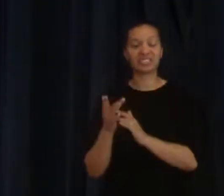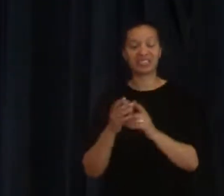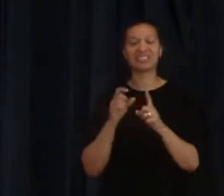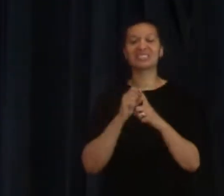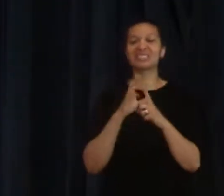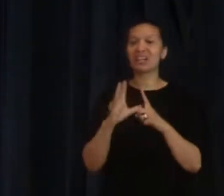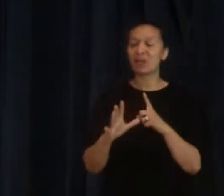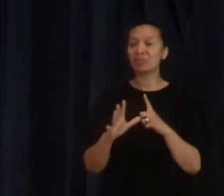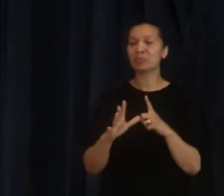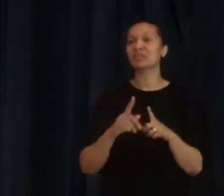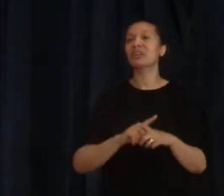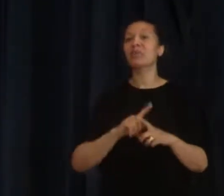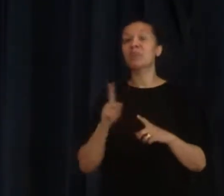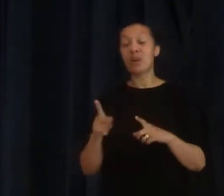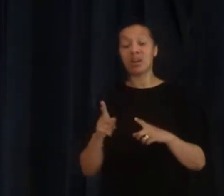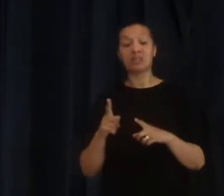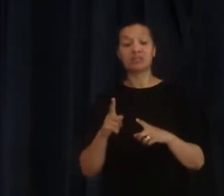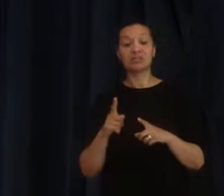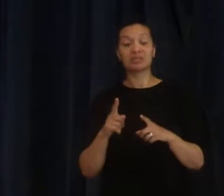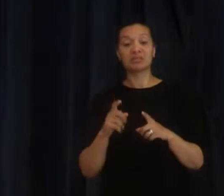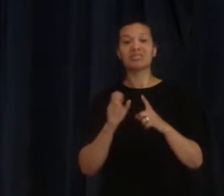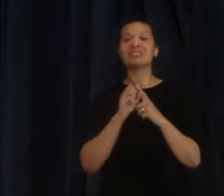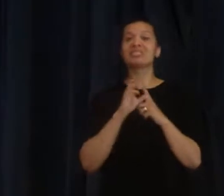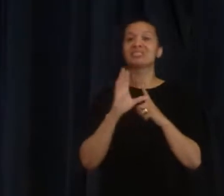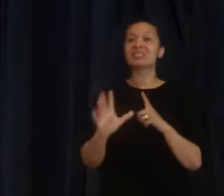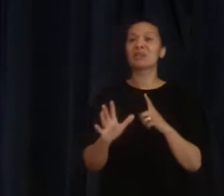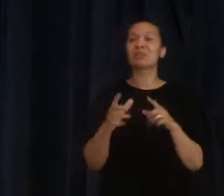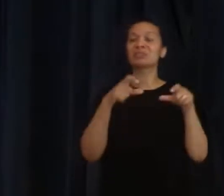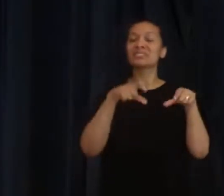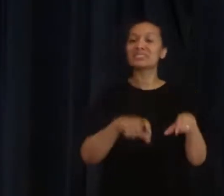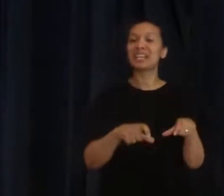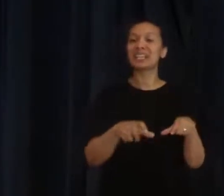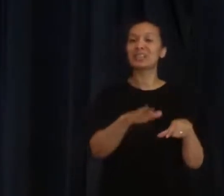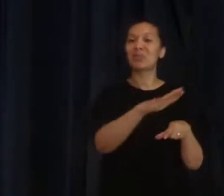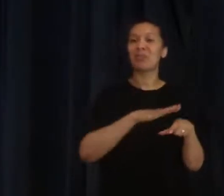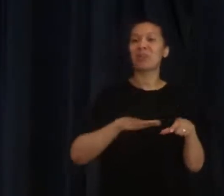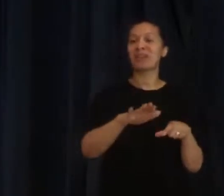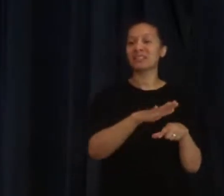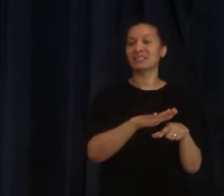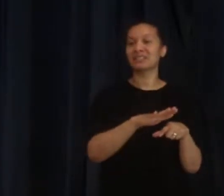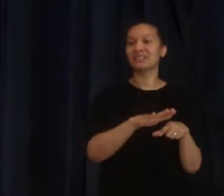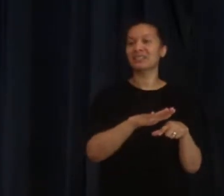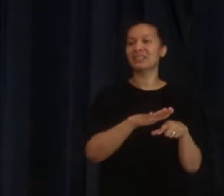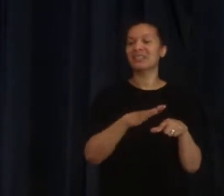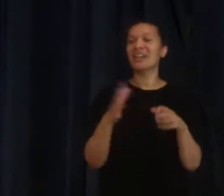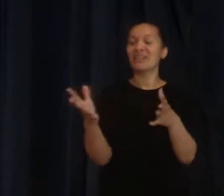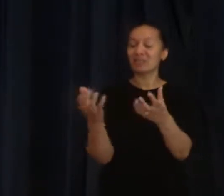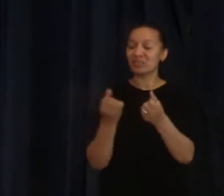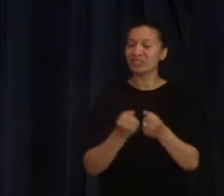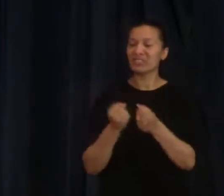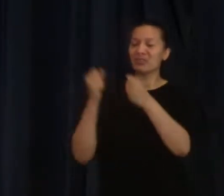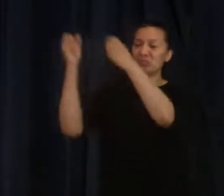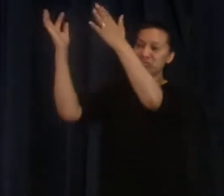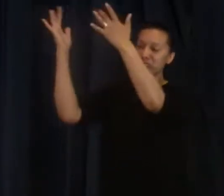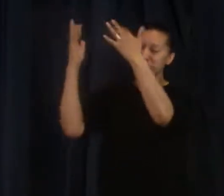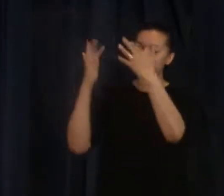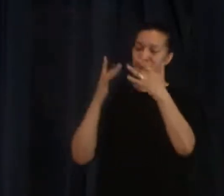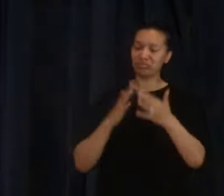But they stayed where they were told to stay and they received the baptism in the Holy Spirit, with the Holy Spirit.